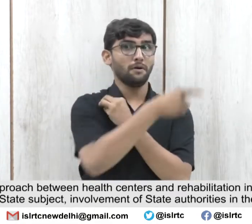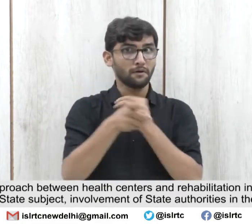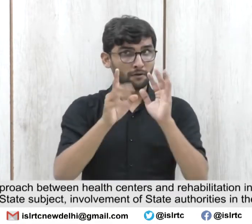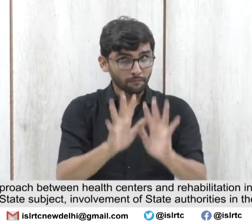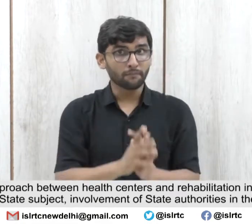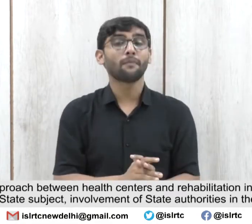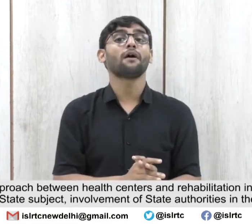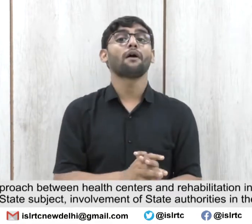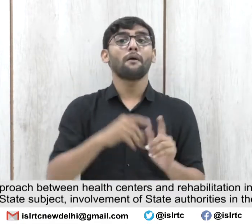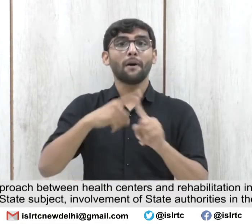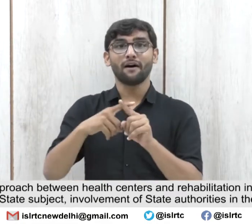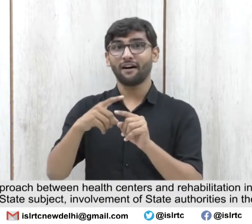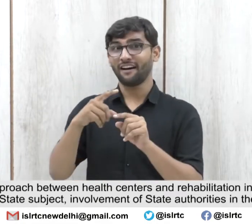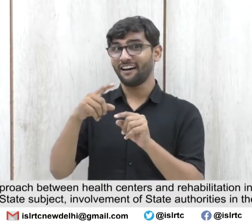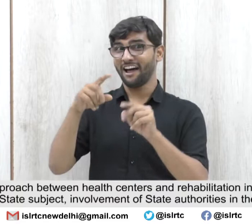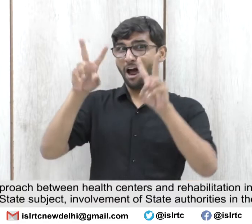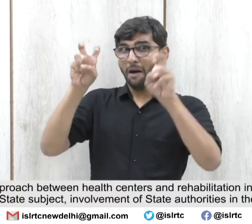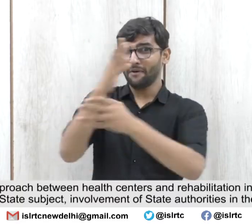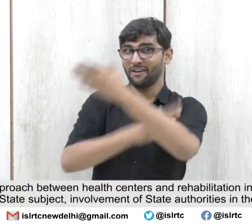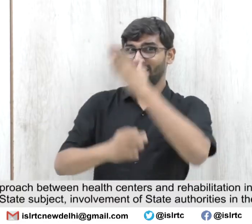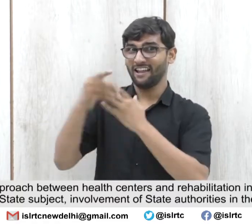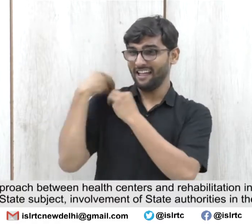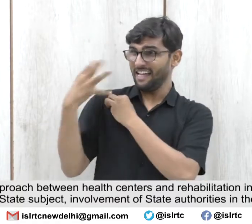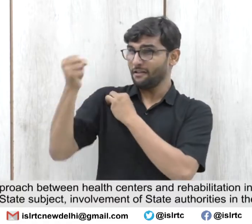in the process,